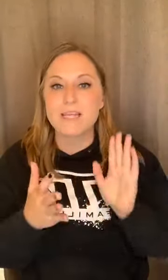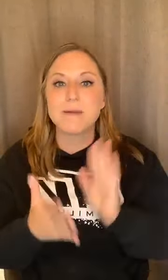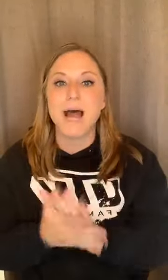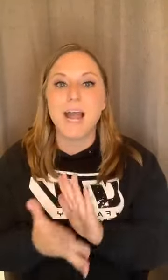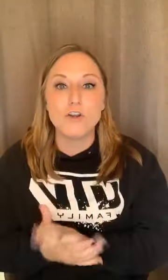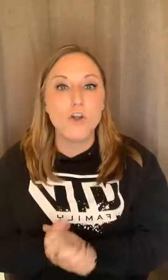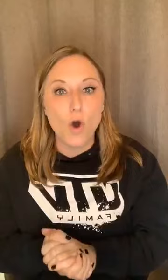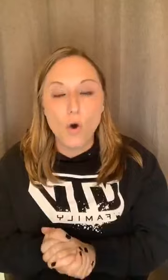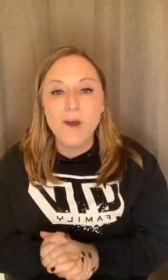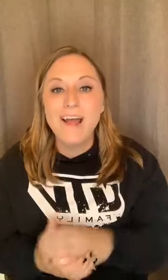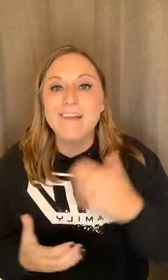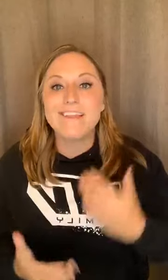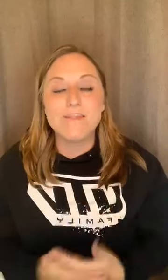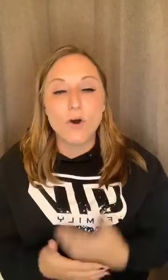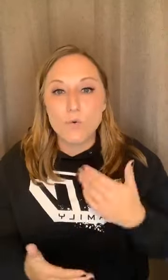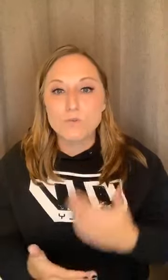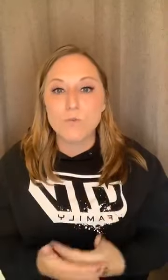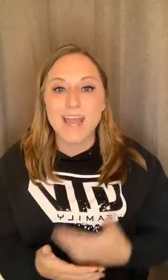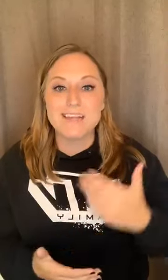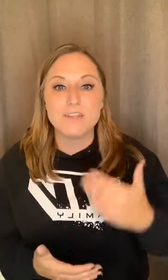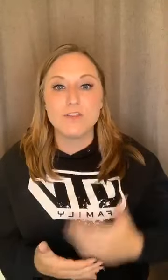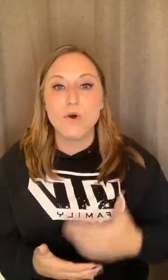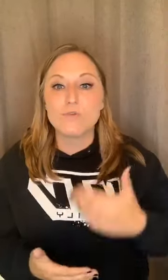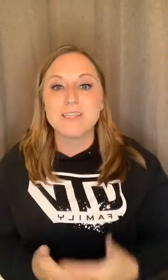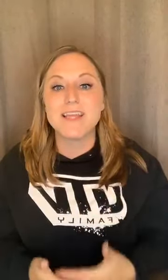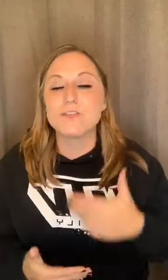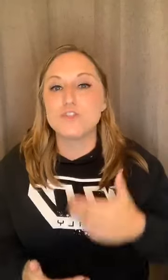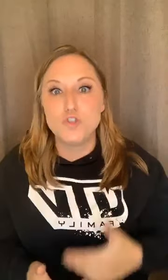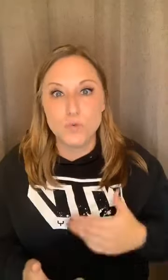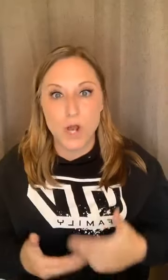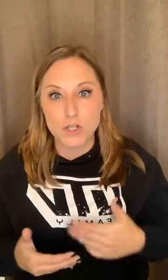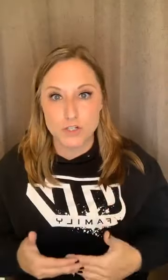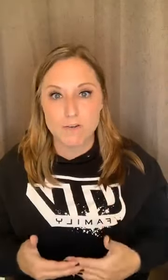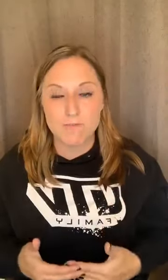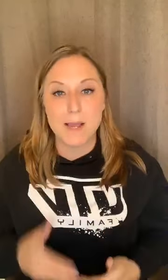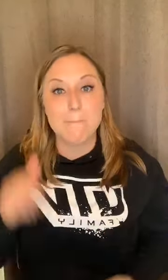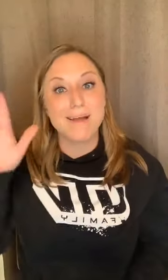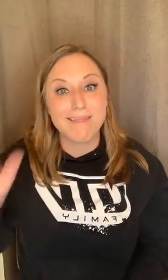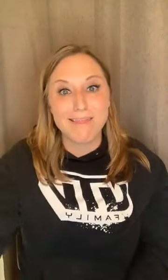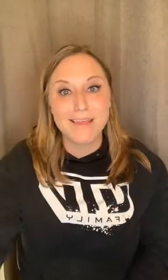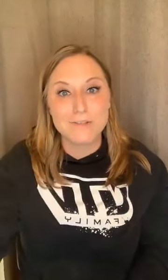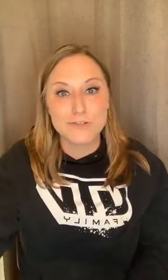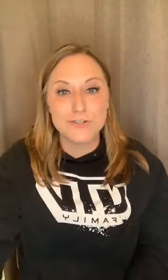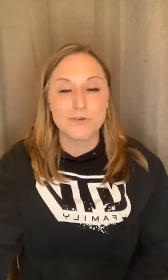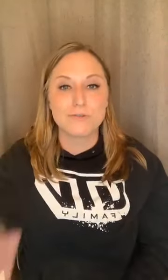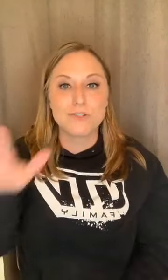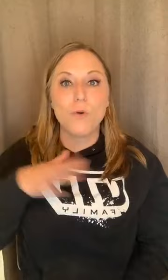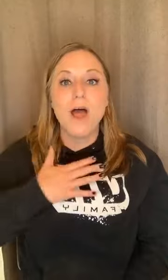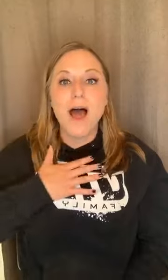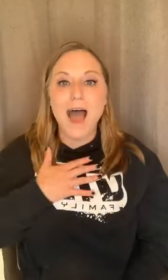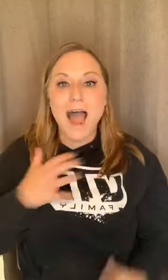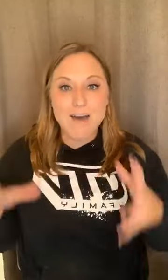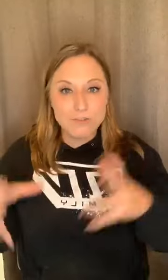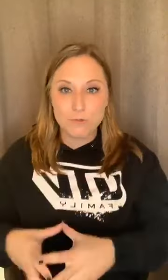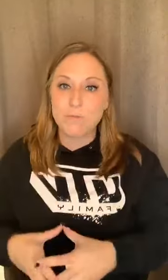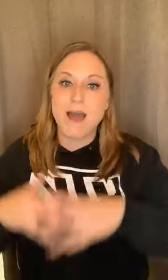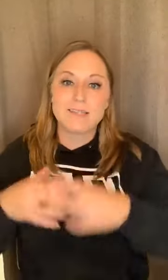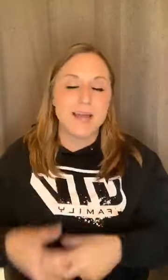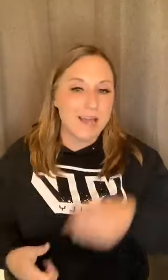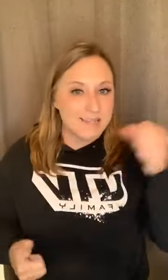But I know that those ways and those things do not serve me, but these do. So I have a toolbox. I can